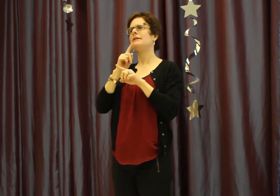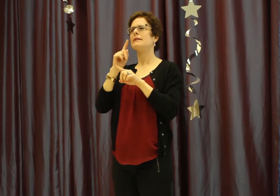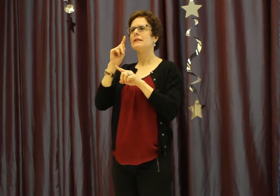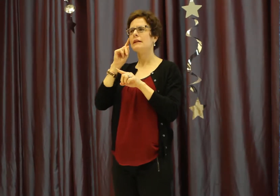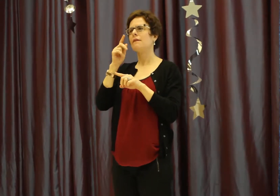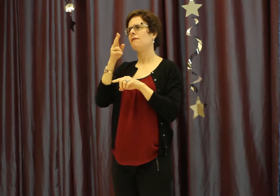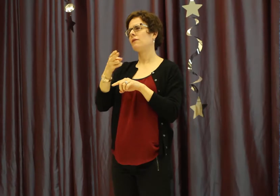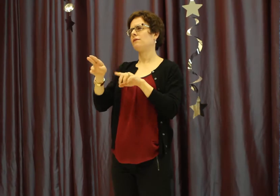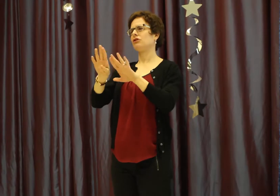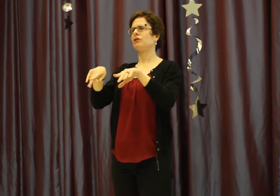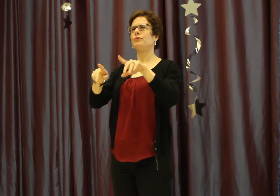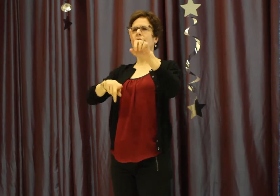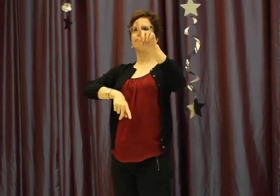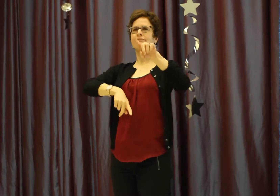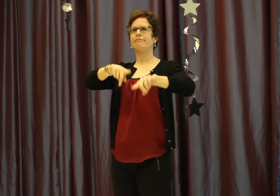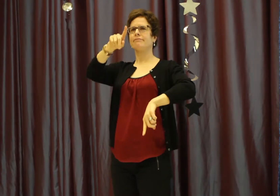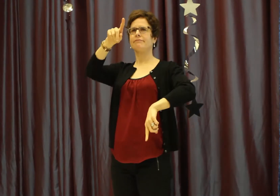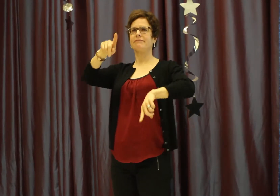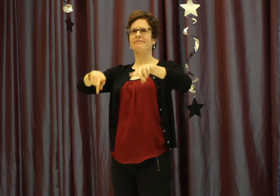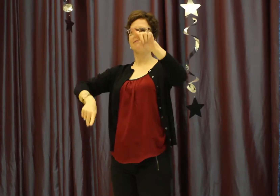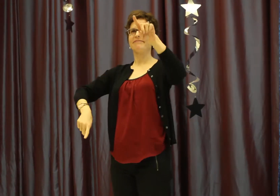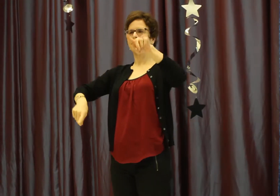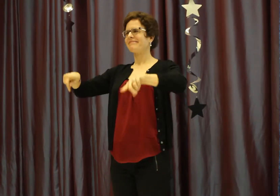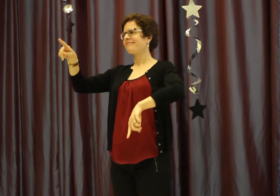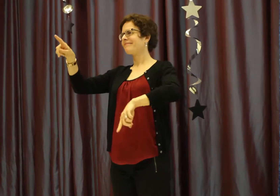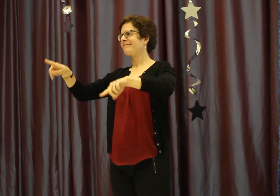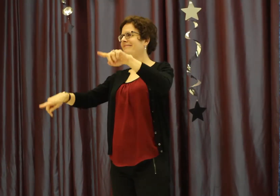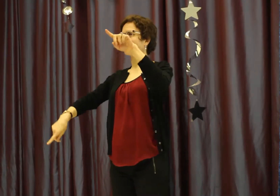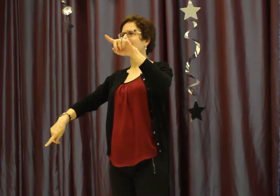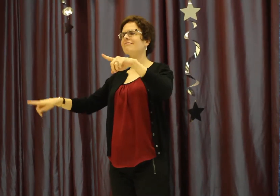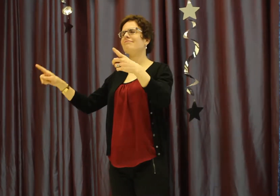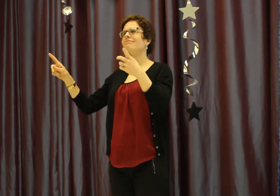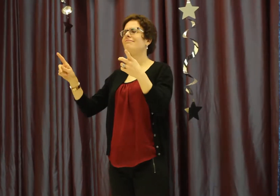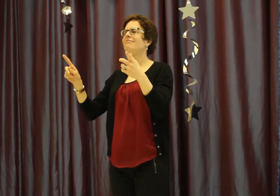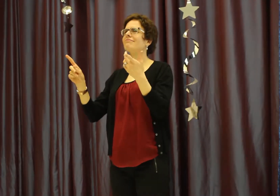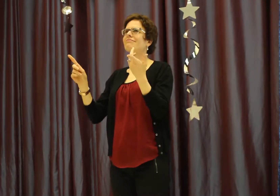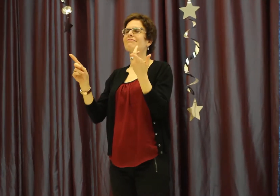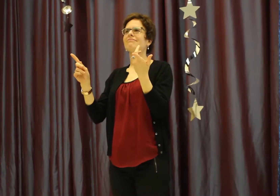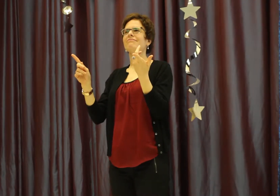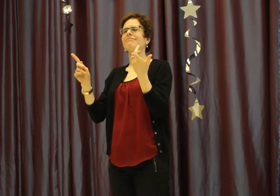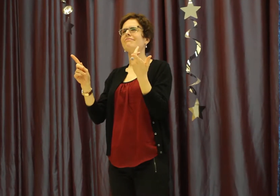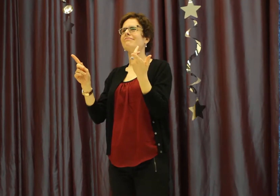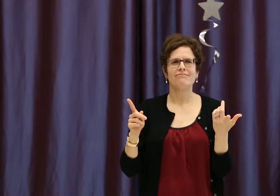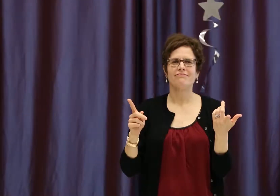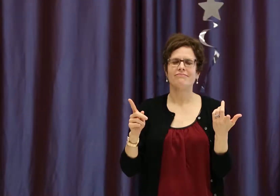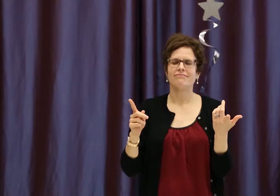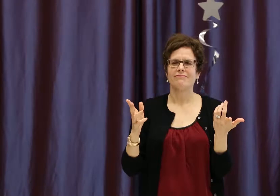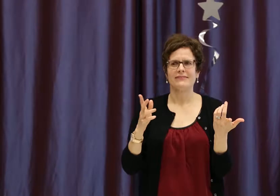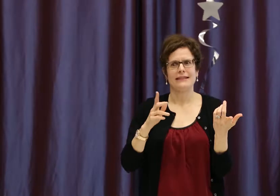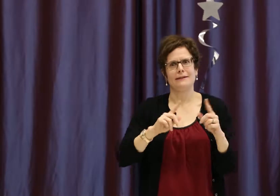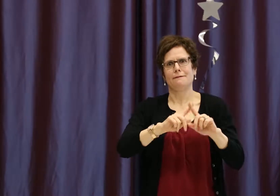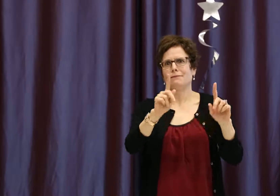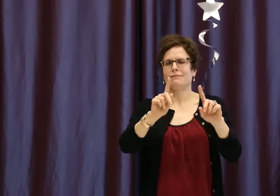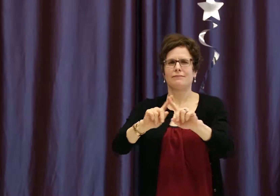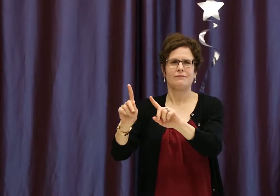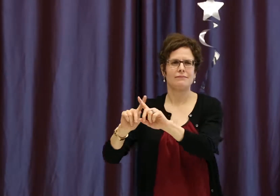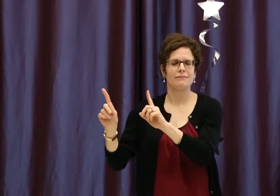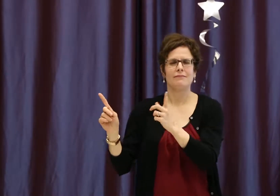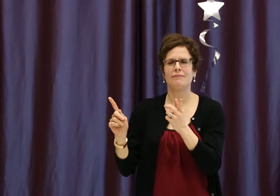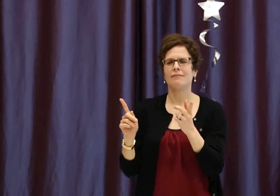societal barriers. However, the social-relational model also takes into account the diversity between deaf and hard of